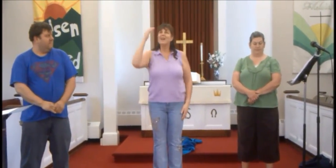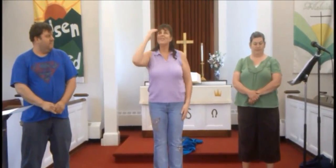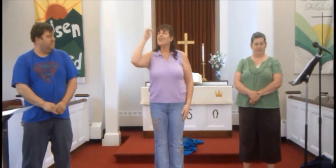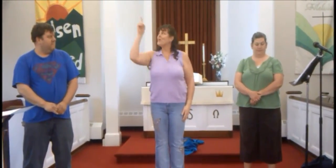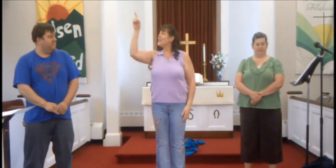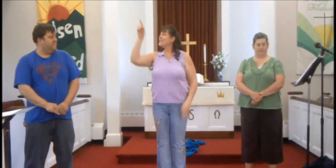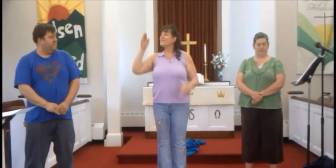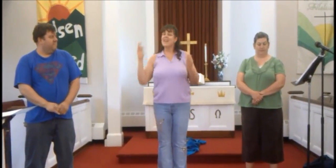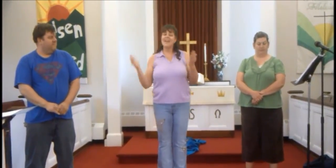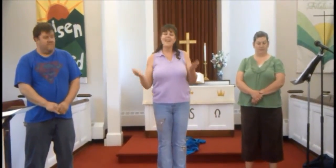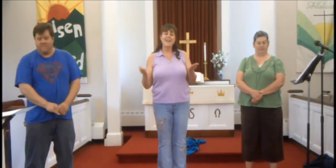know he's there,